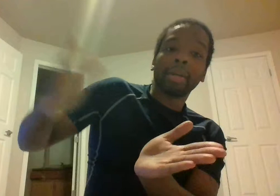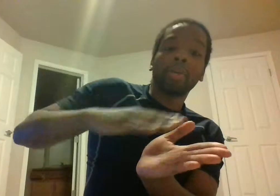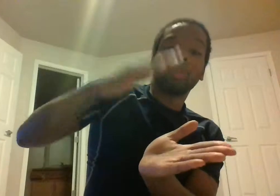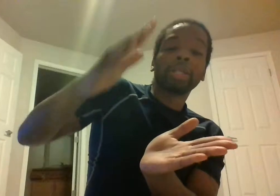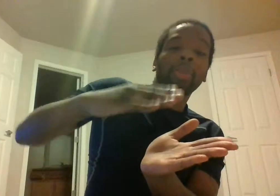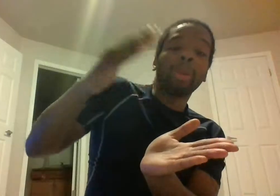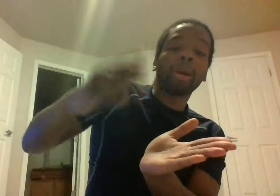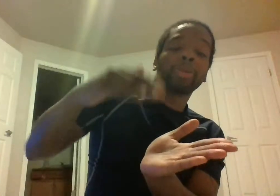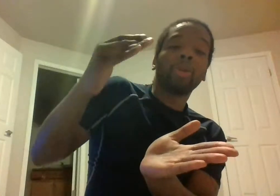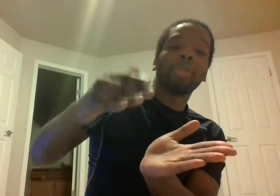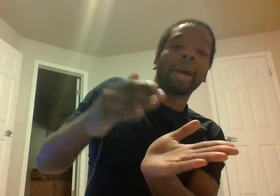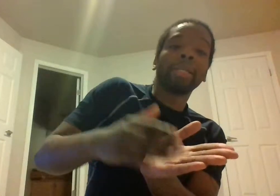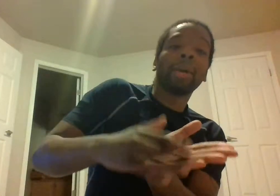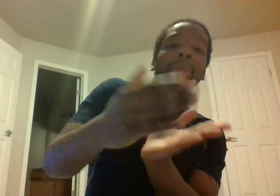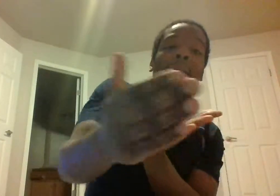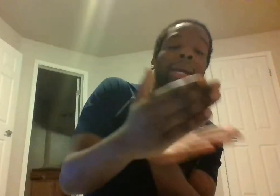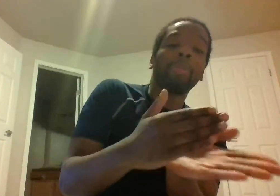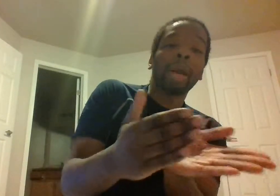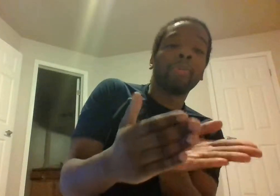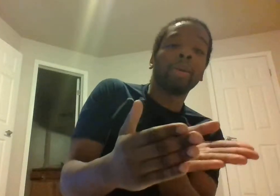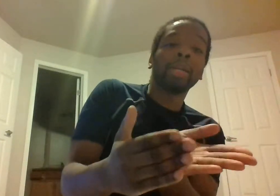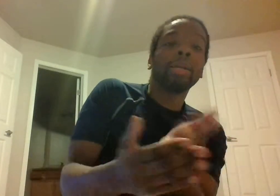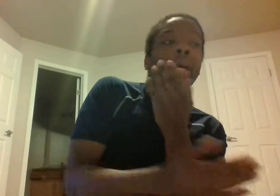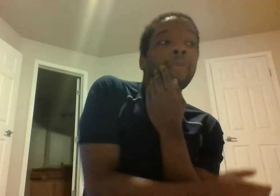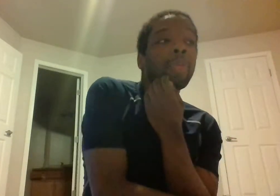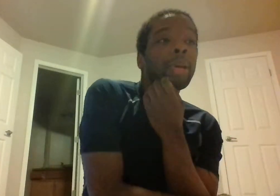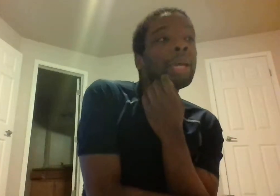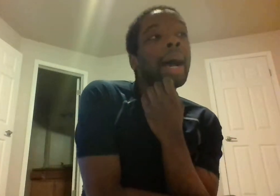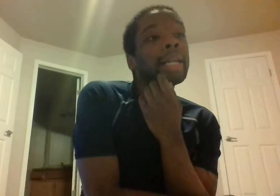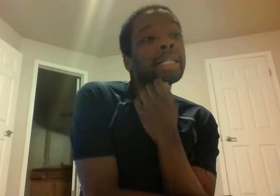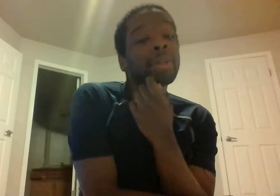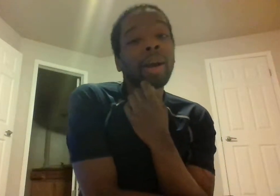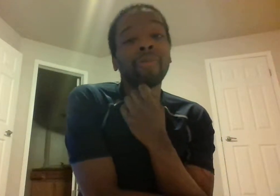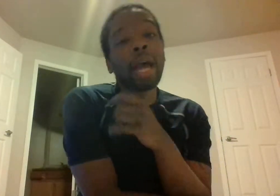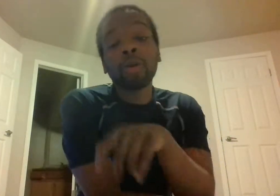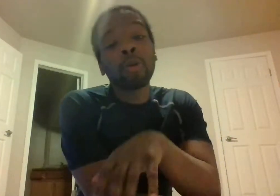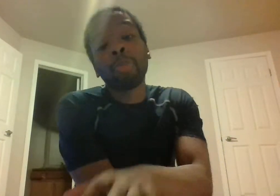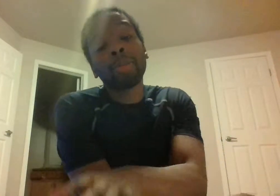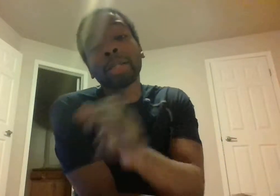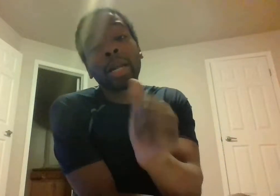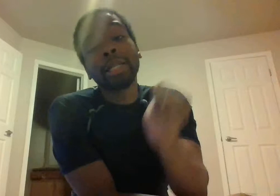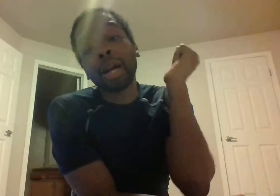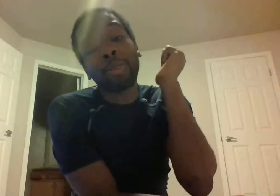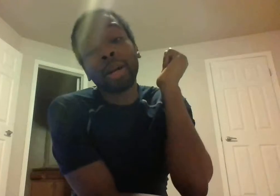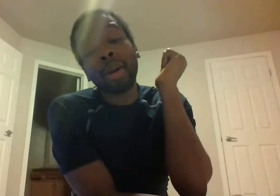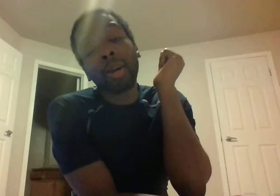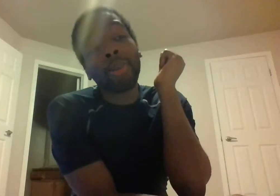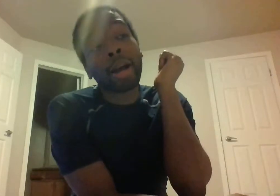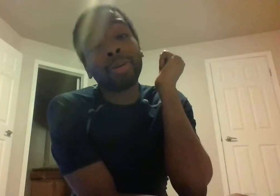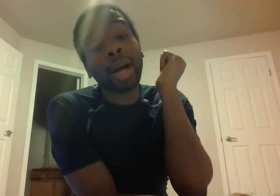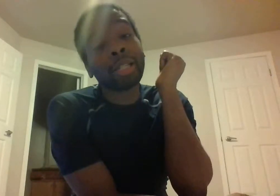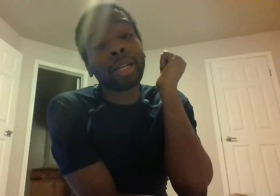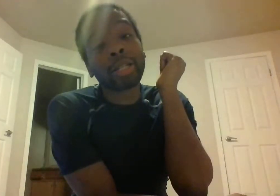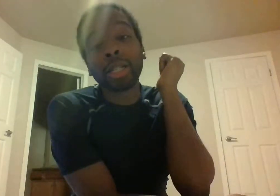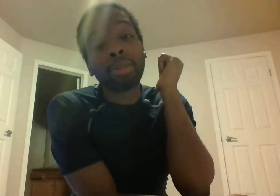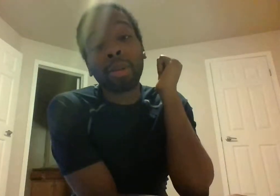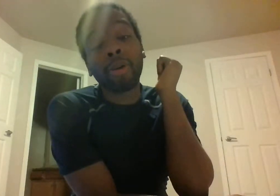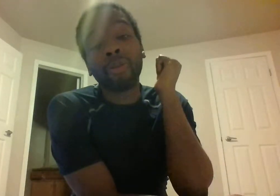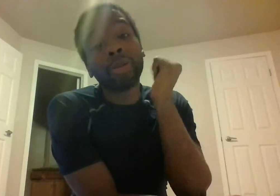mostly bit of sort of my time back and back flood for me I just get my vacuum pump sludge up putting my bio digested to make my fuel